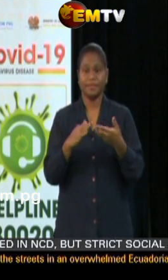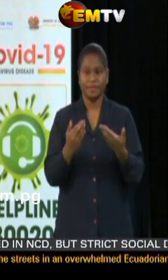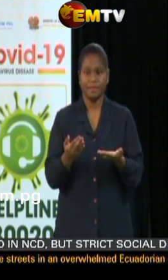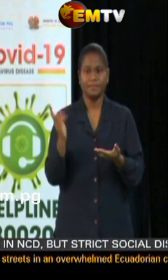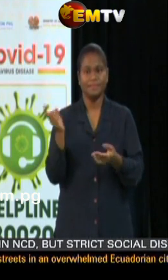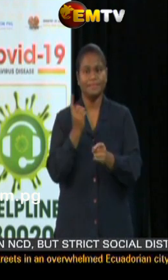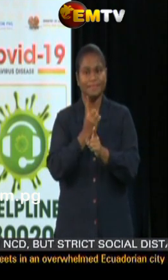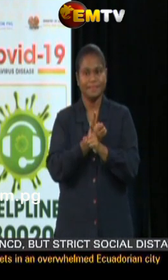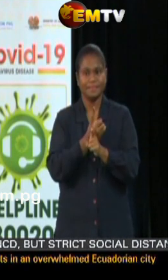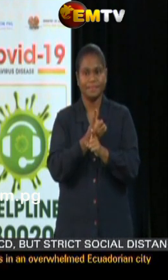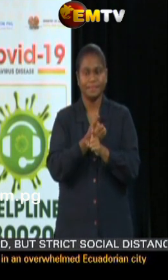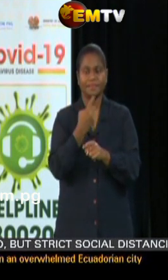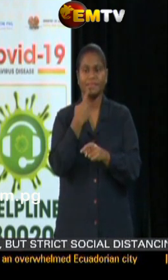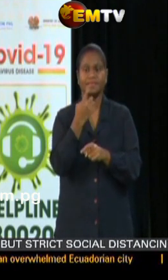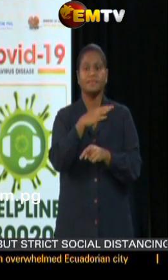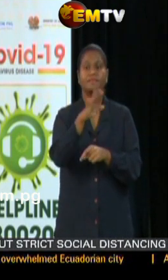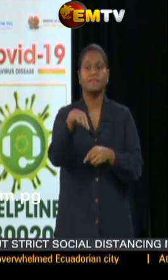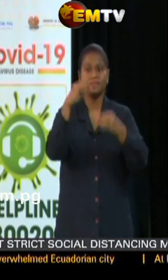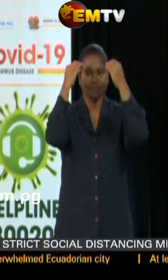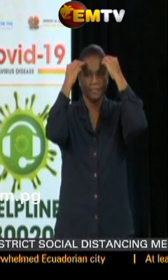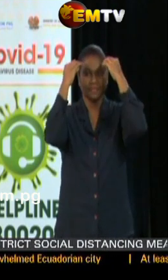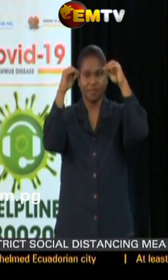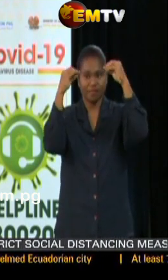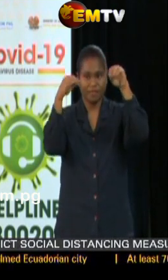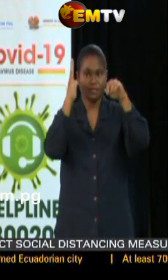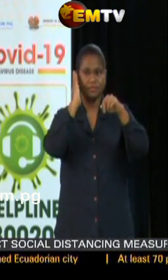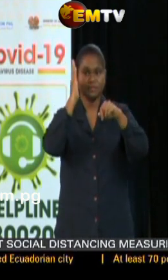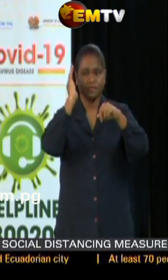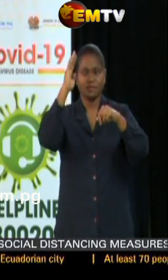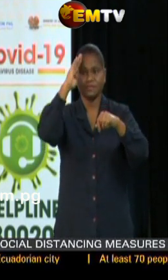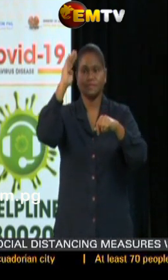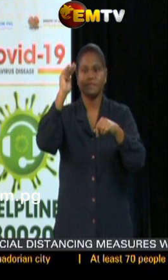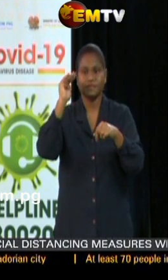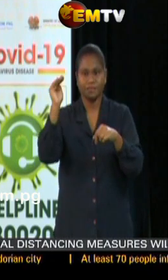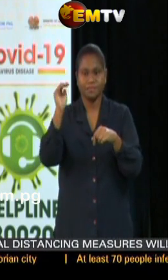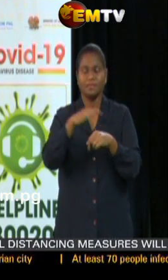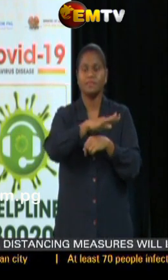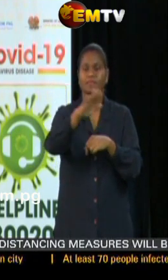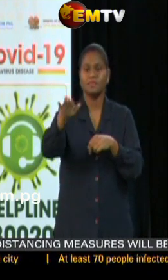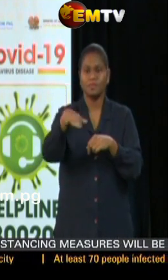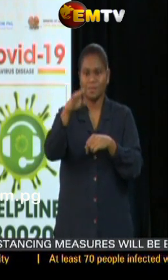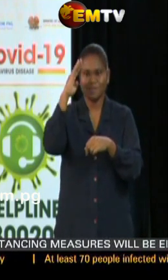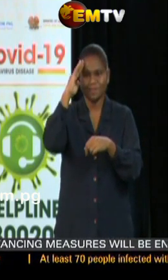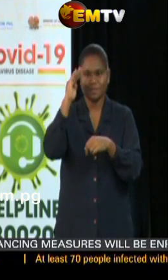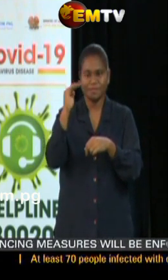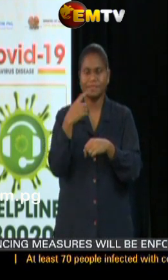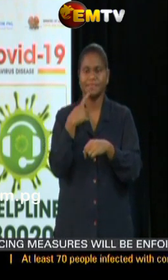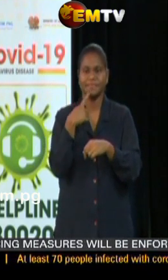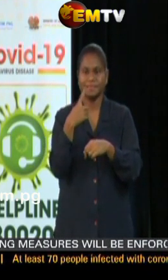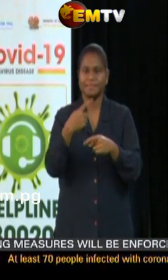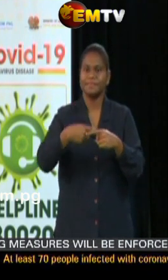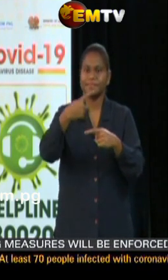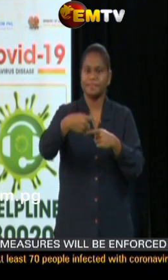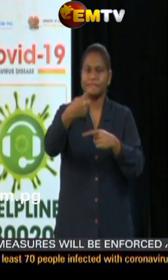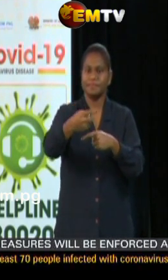notice to all our educational institutions throughout our country, all our educational providers, that we give extension of the